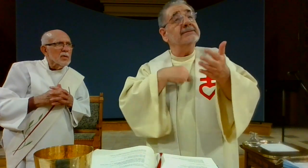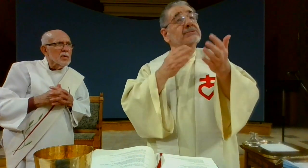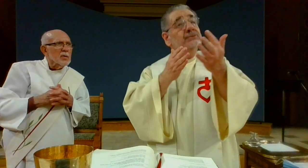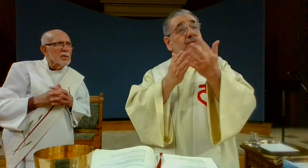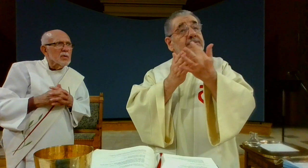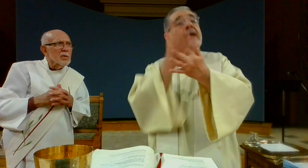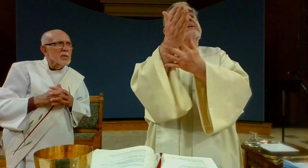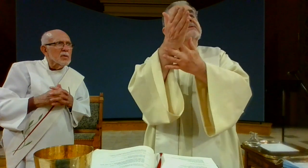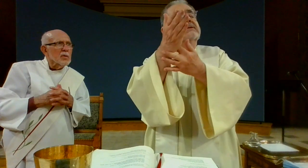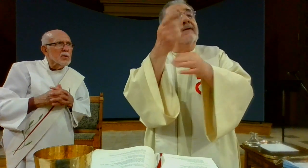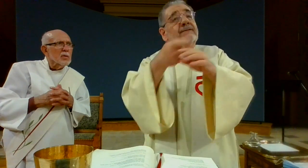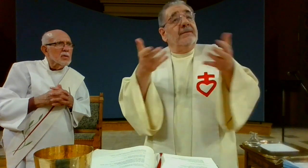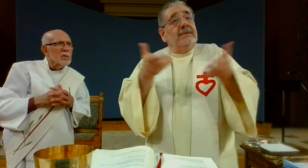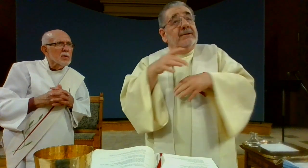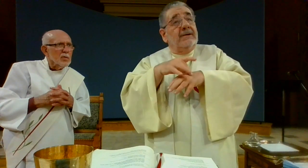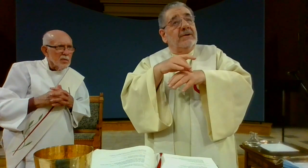to the glory of heaven